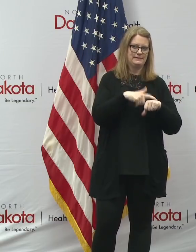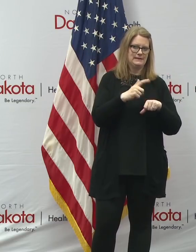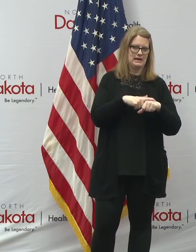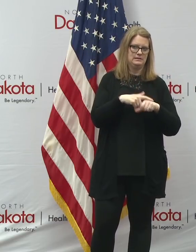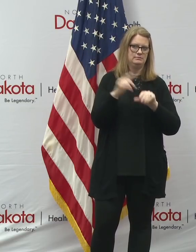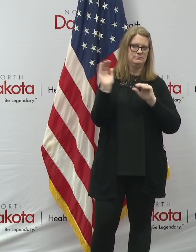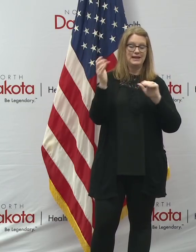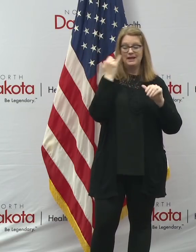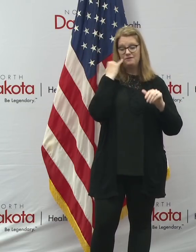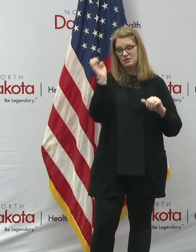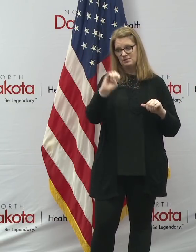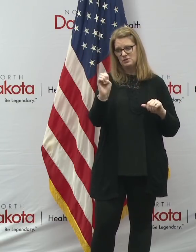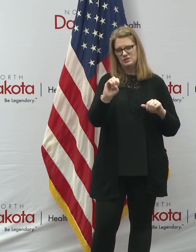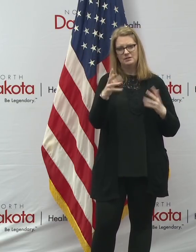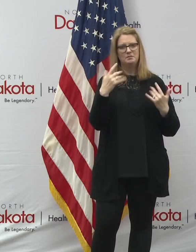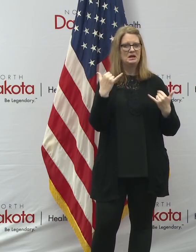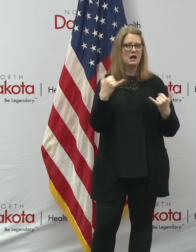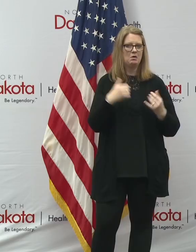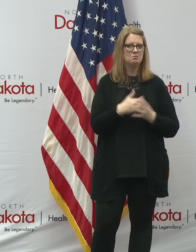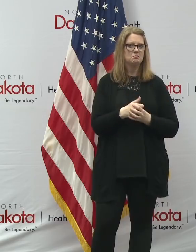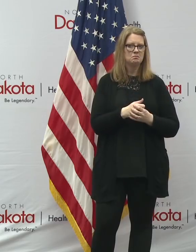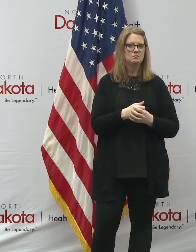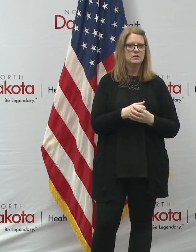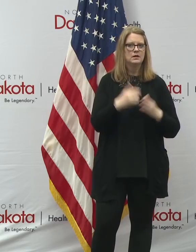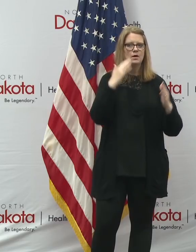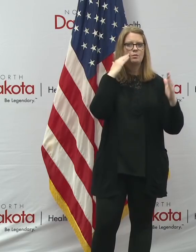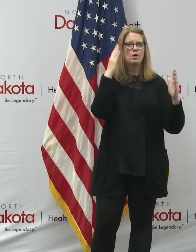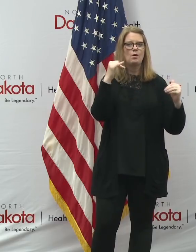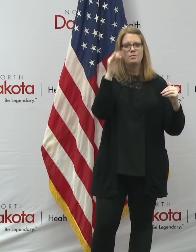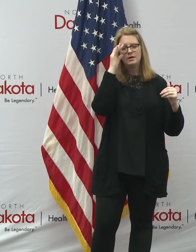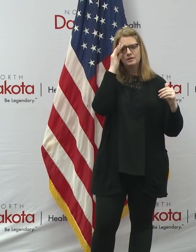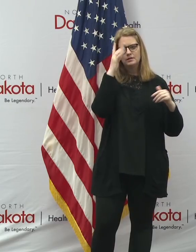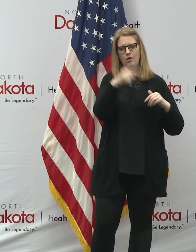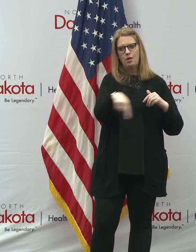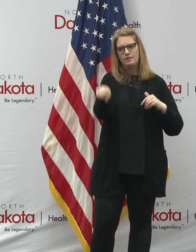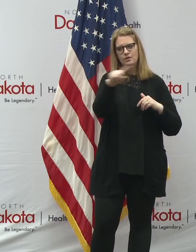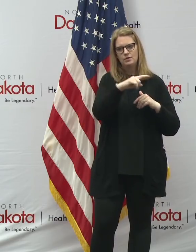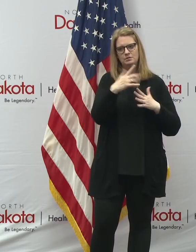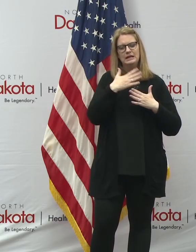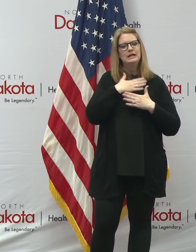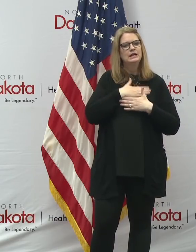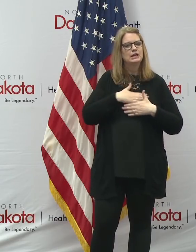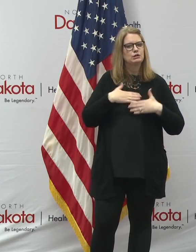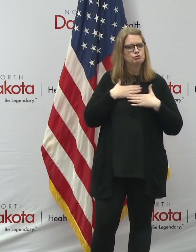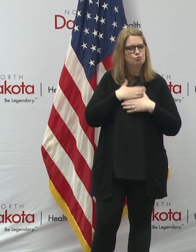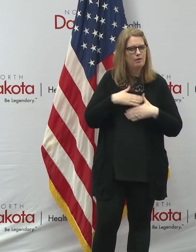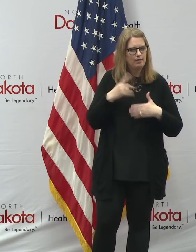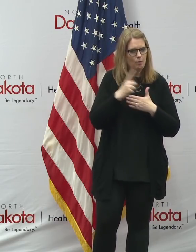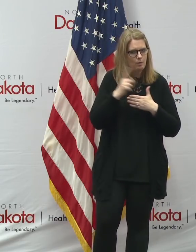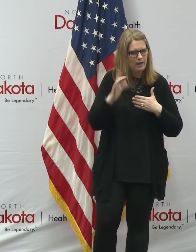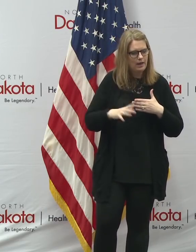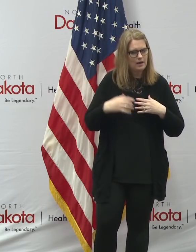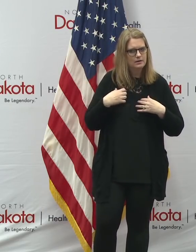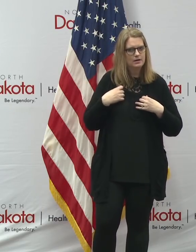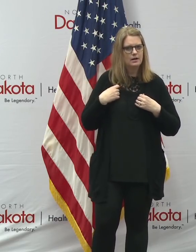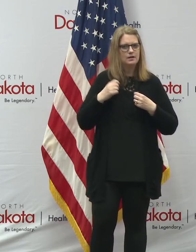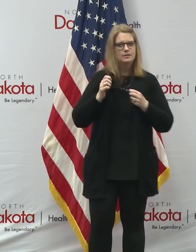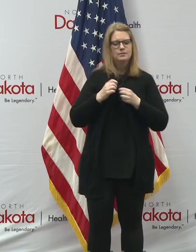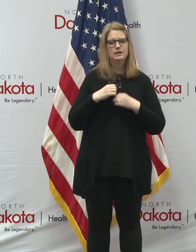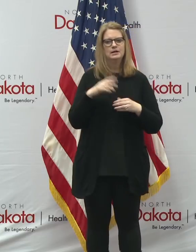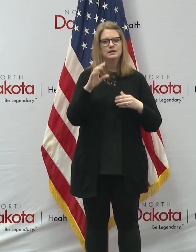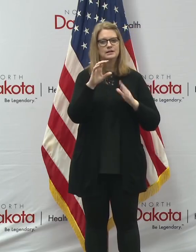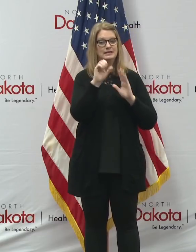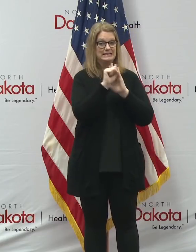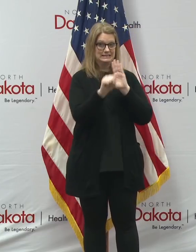there's some kind of emergency. But right now we're hoping that everyone can enjoy the holiday weekend, but know that, uh, state of North